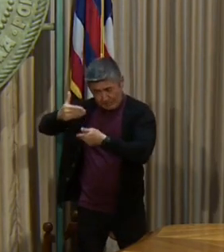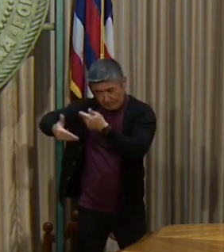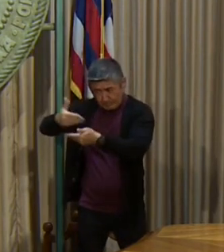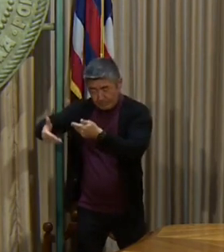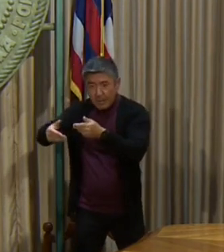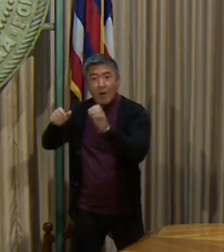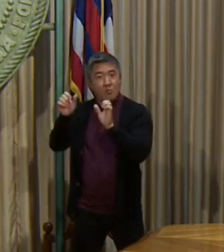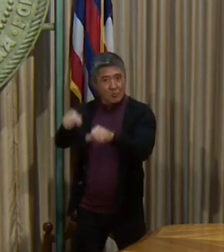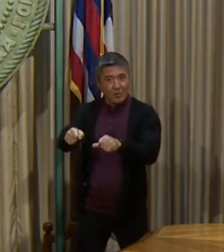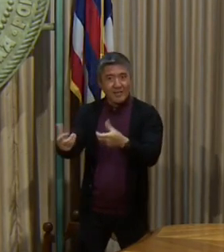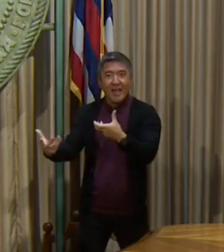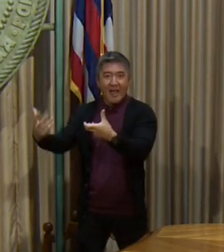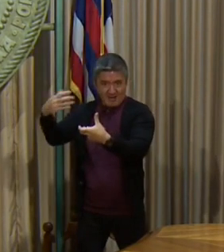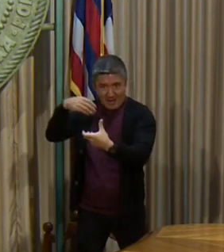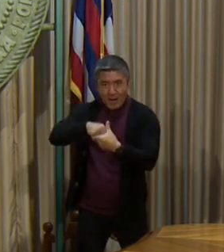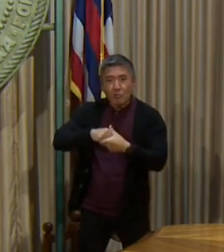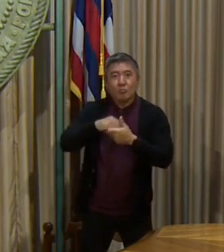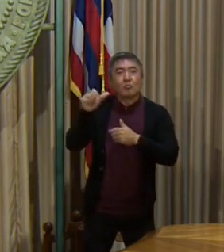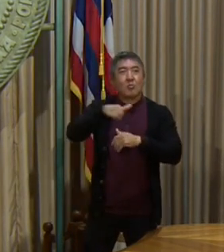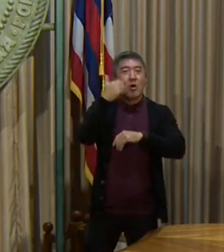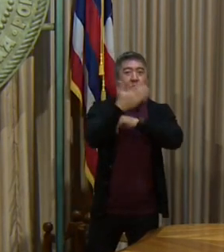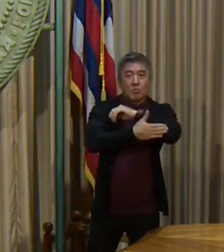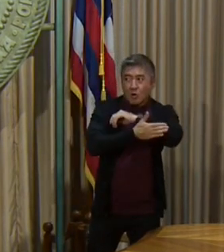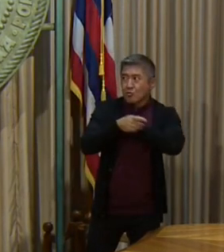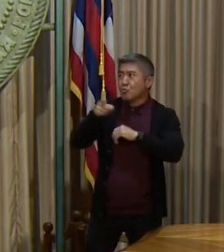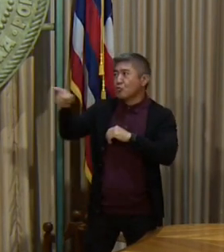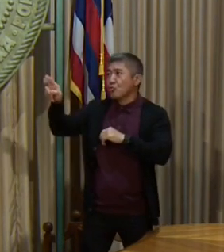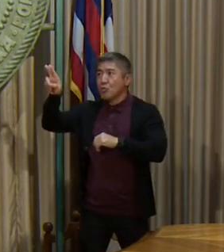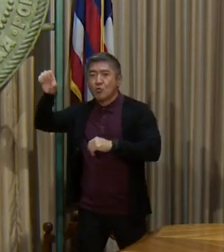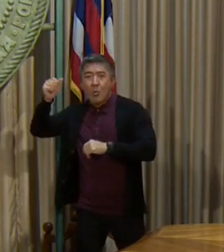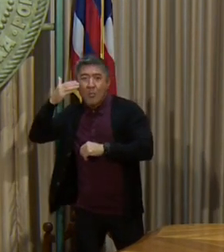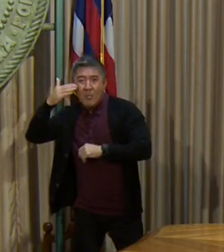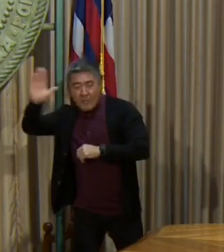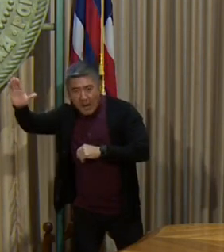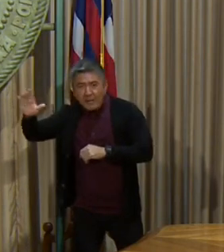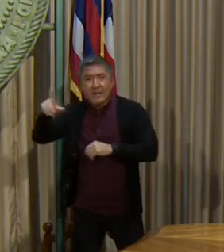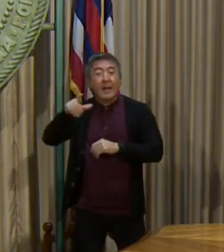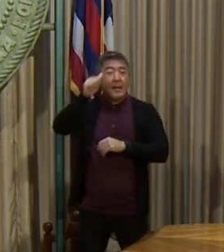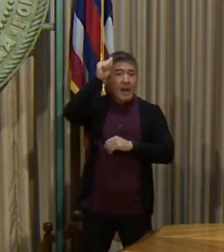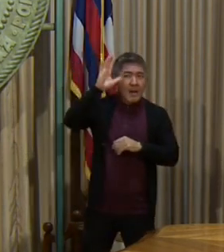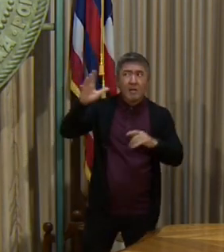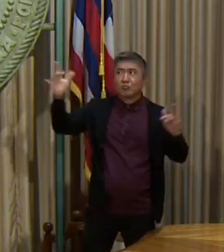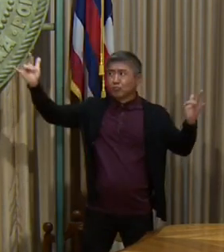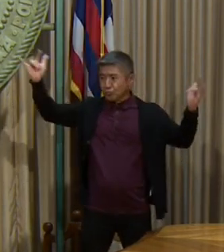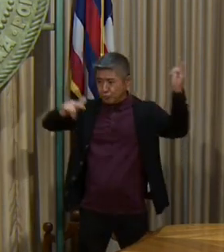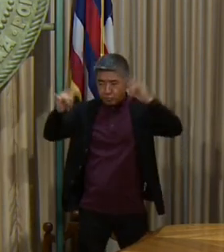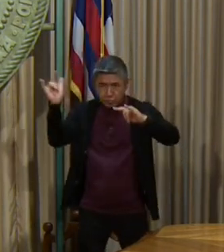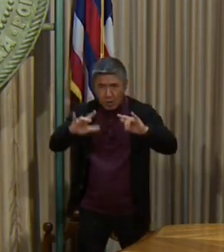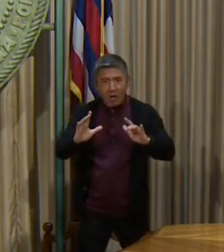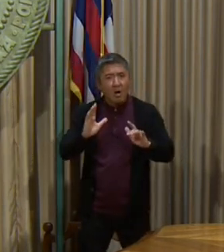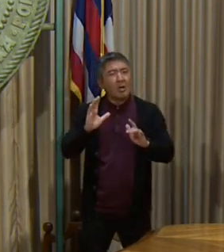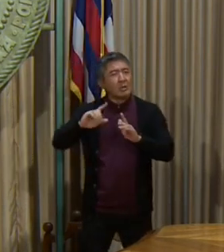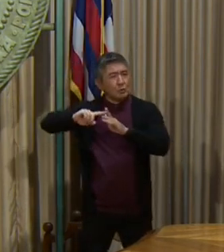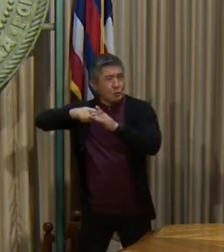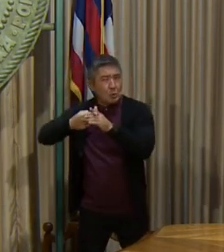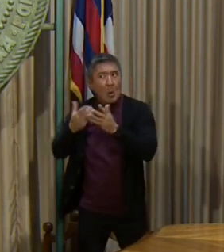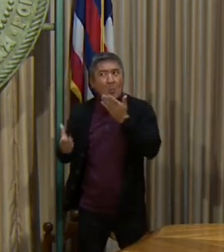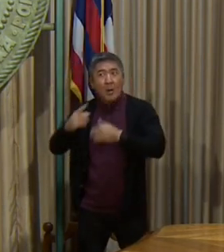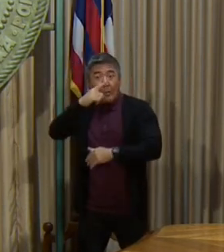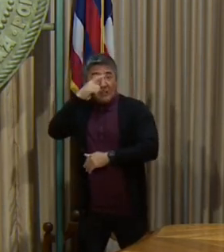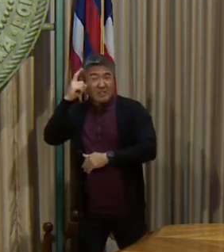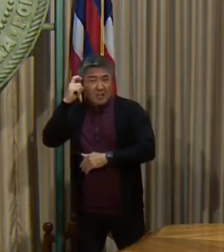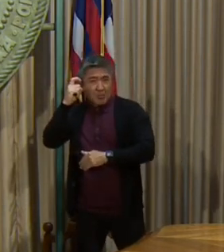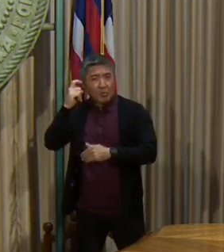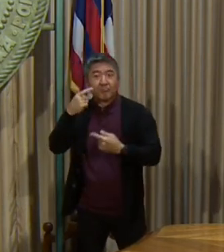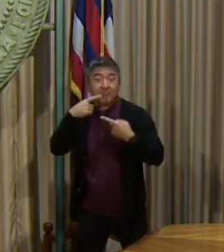include Trans-Pacific, Continental United States, and Alaska travelers. We are targeting this summer for that. We continue to work with